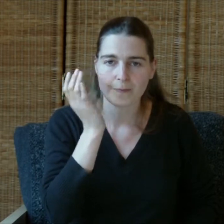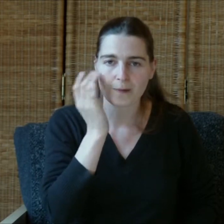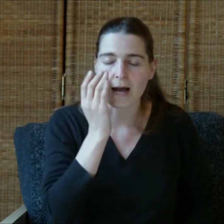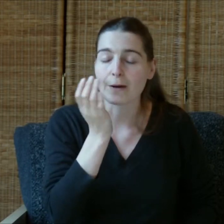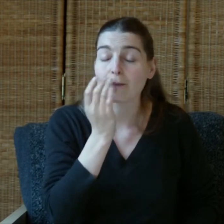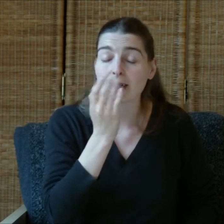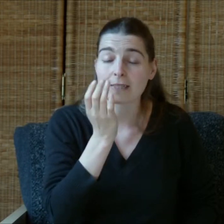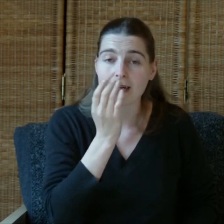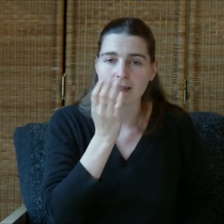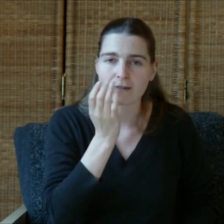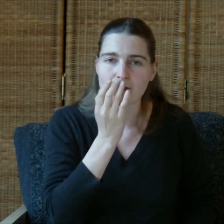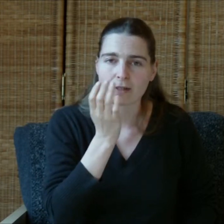I'm willing to get into the vortex.